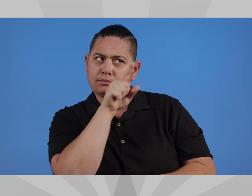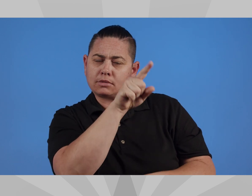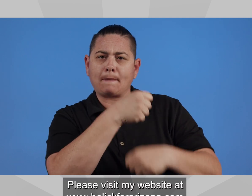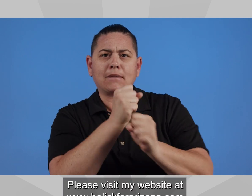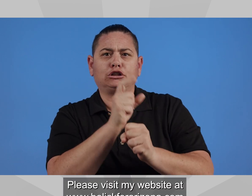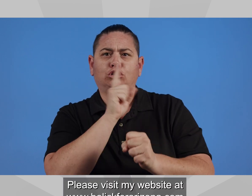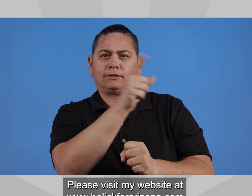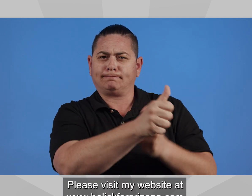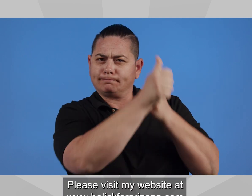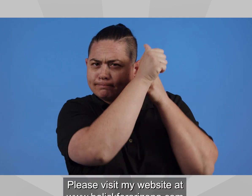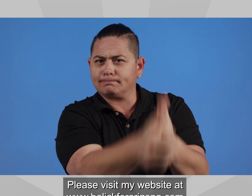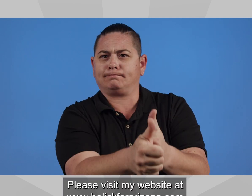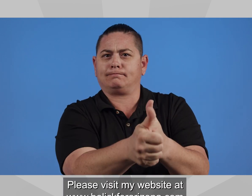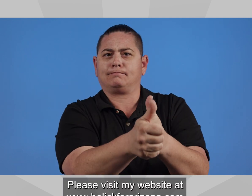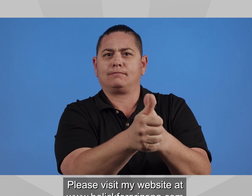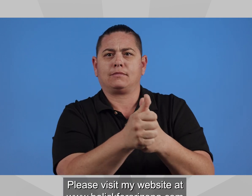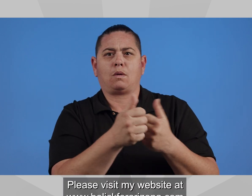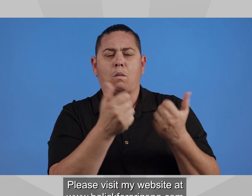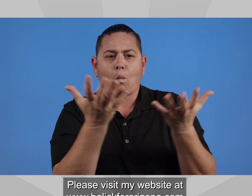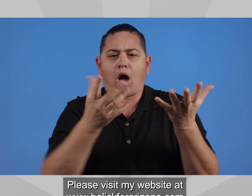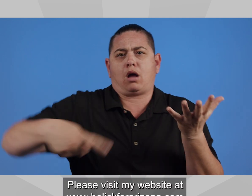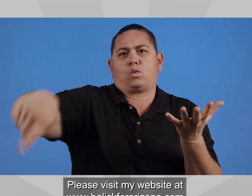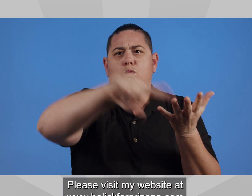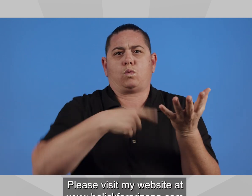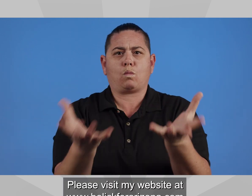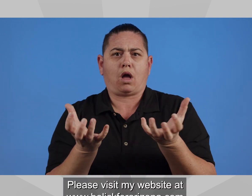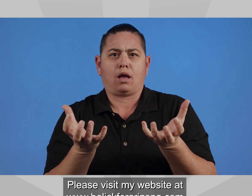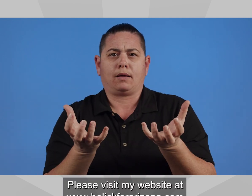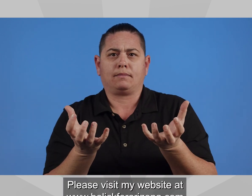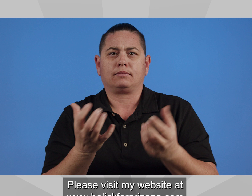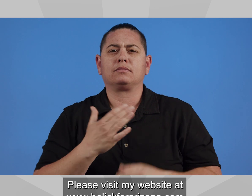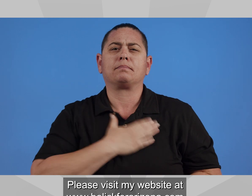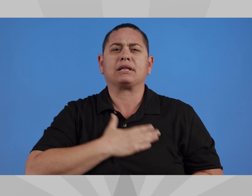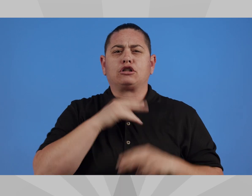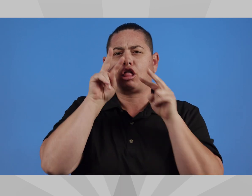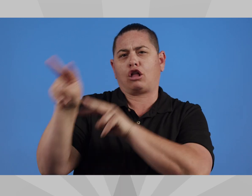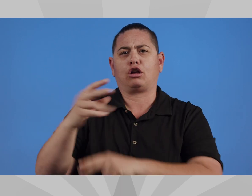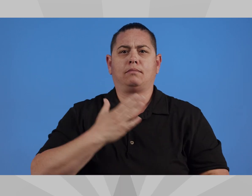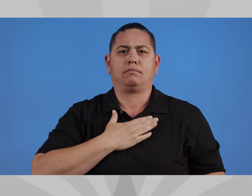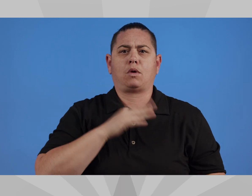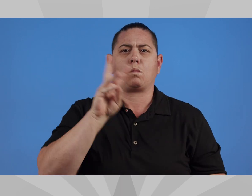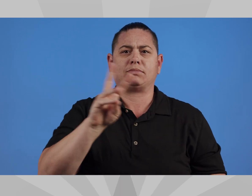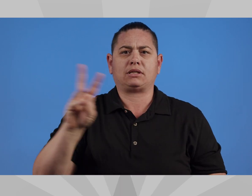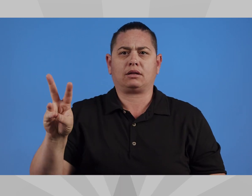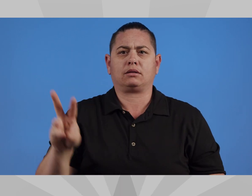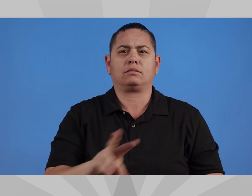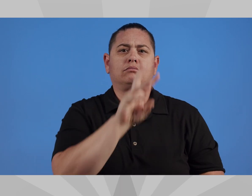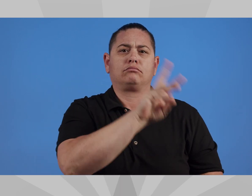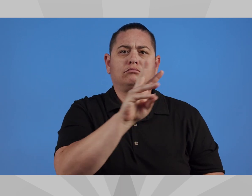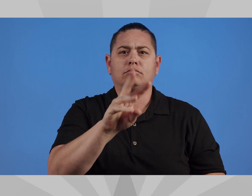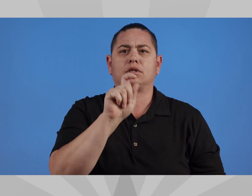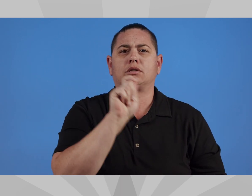Please visit my website at www.bollock4arizona